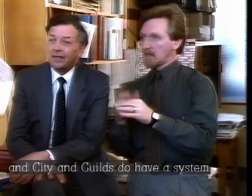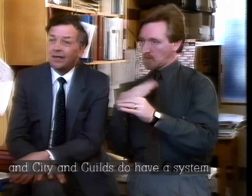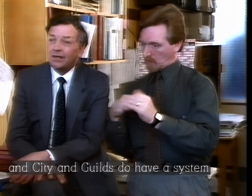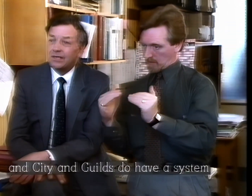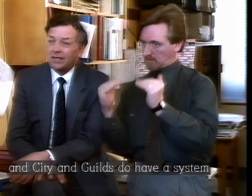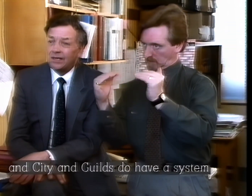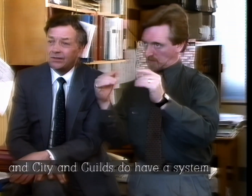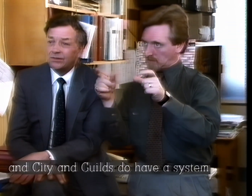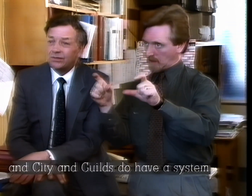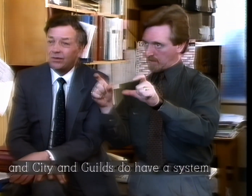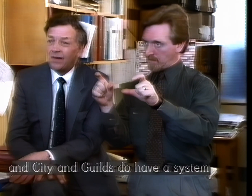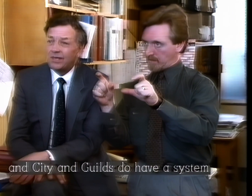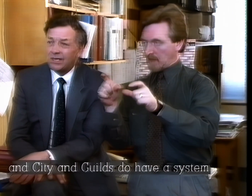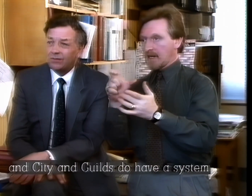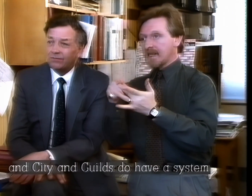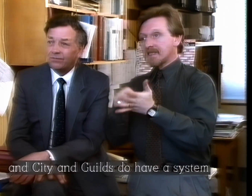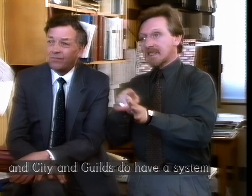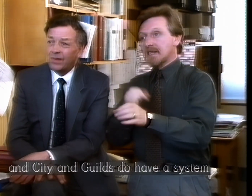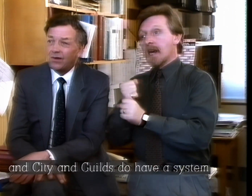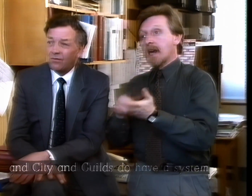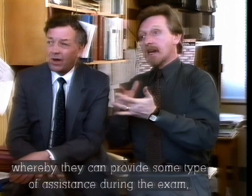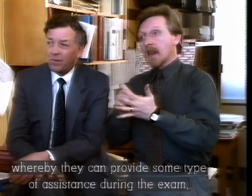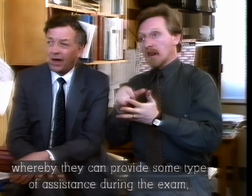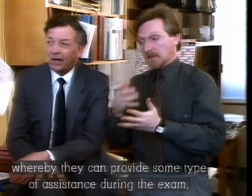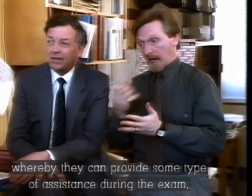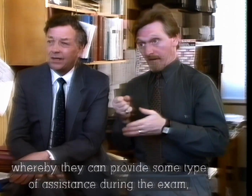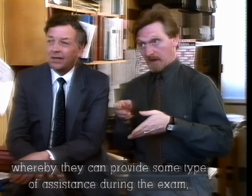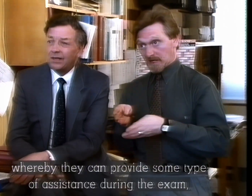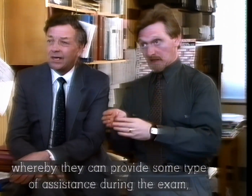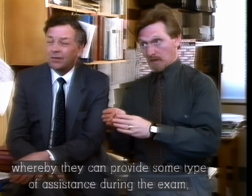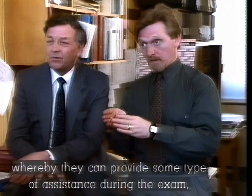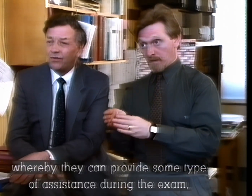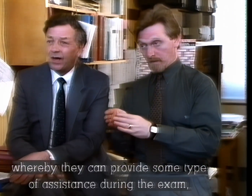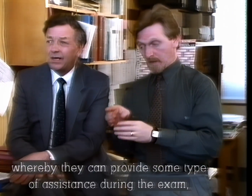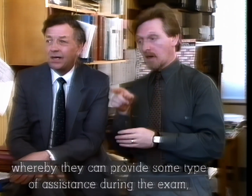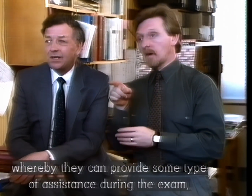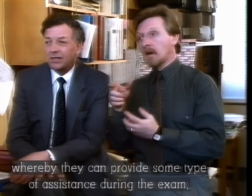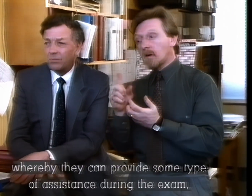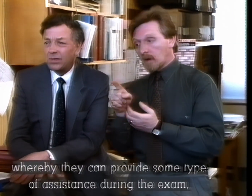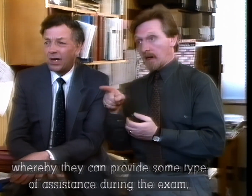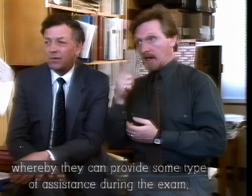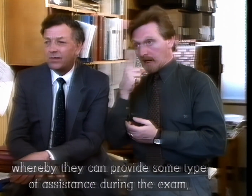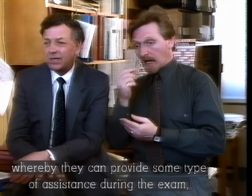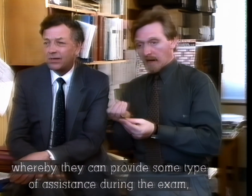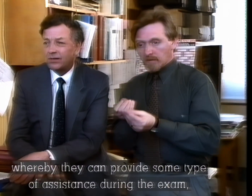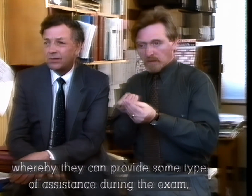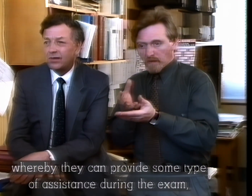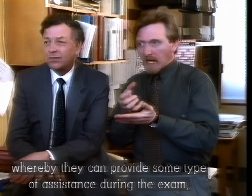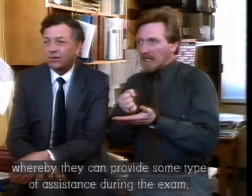sitting gills do have a system whereby they can provide some type of assistance during